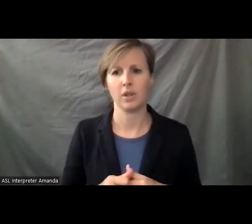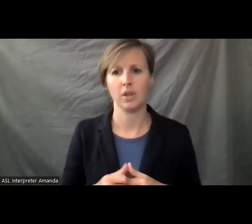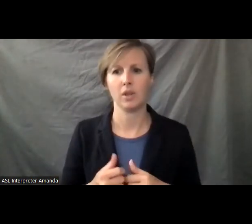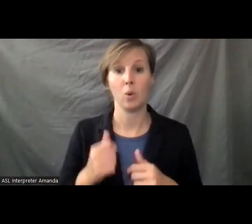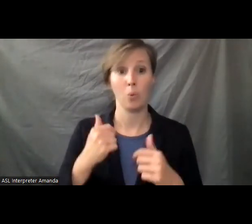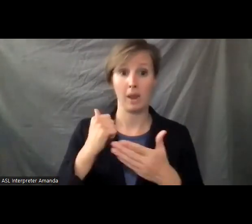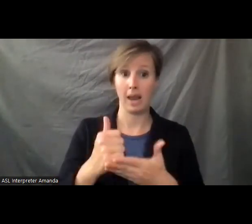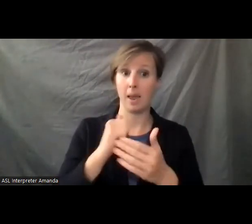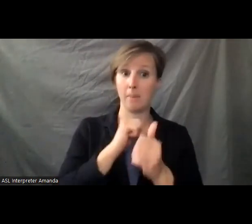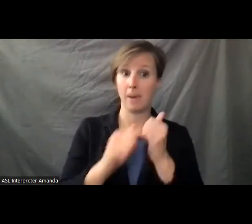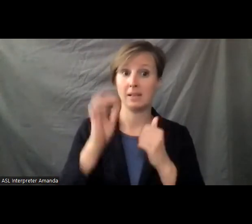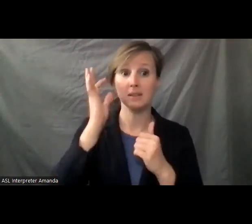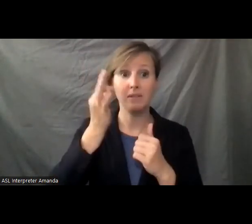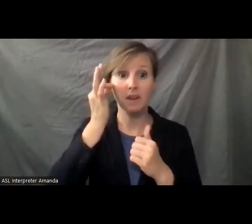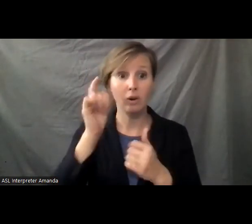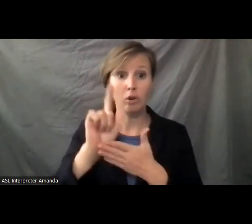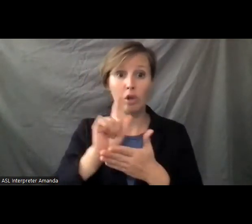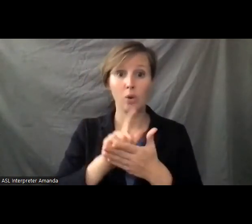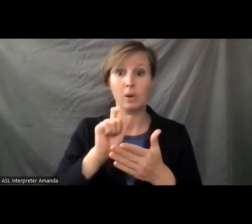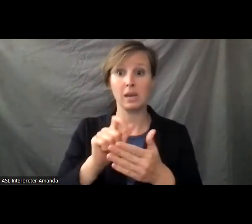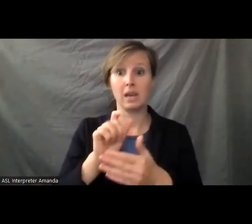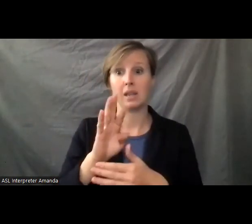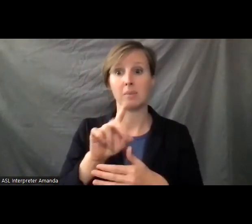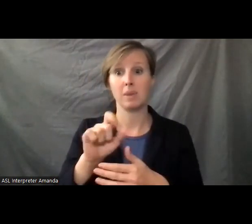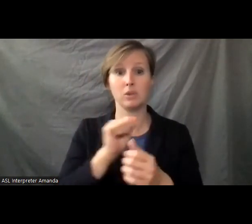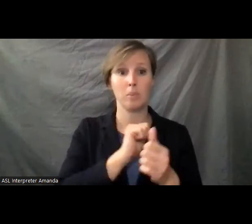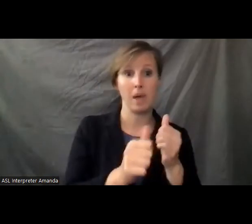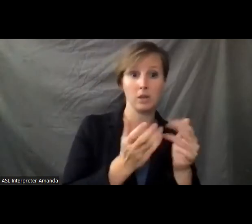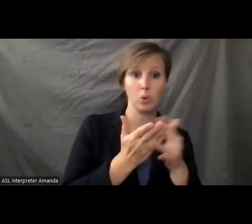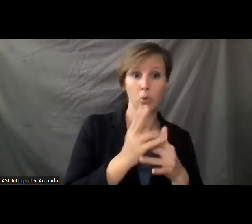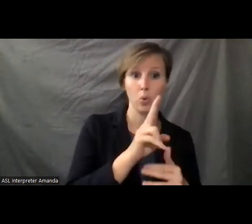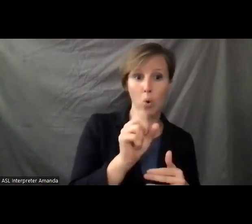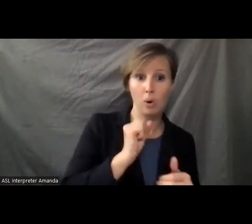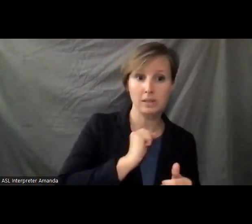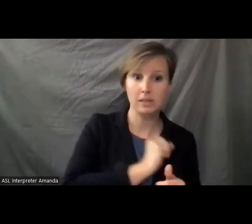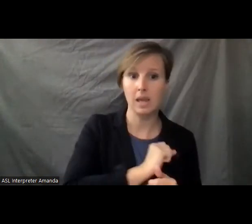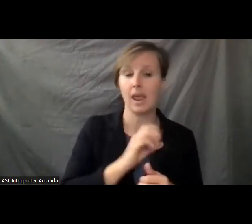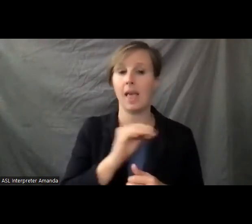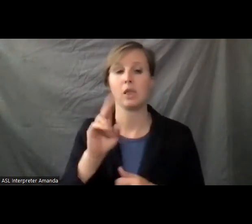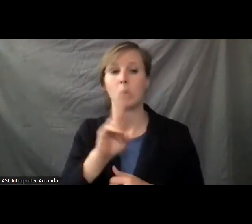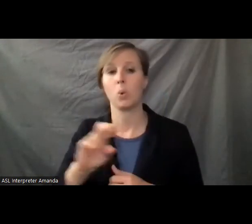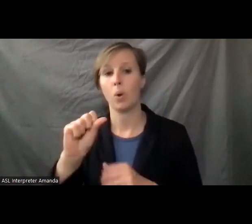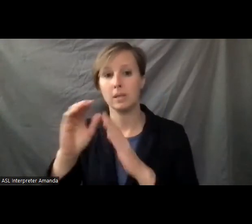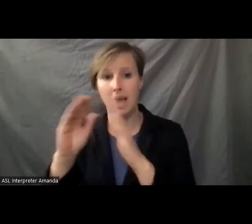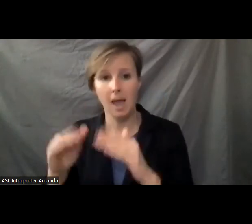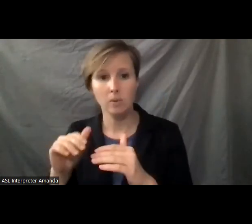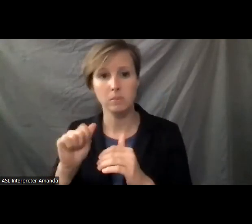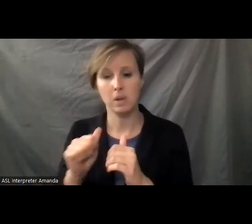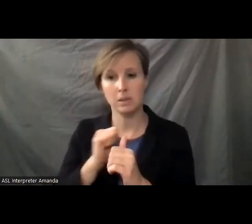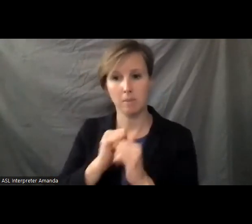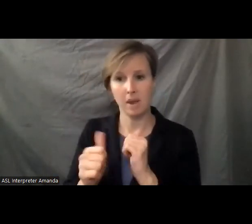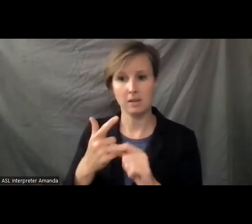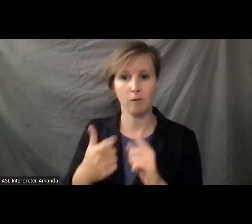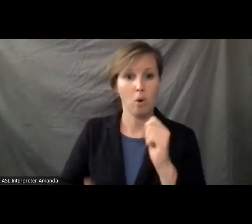laws, we need these bills to pass through the U.S. Senate and the U.S. It must pass for a